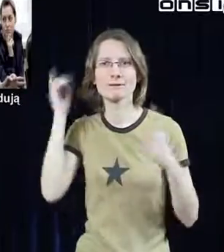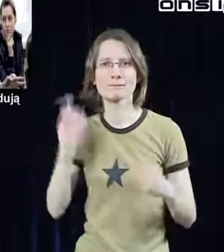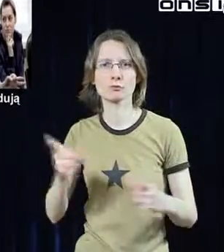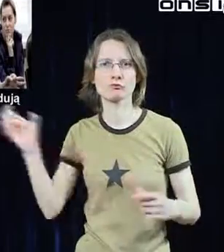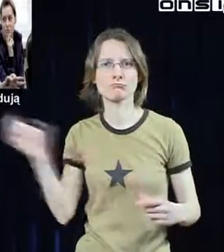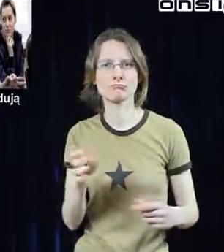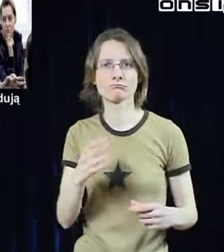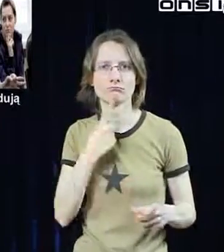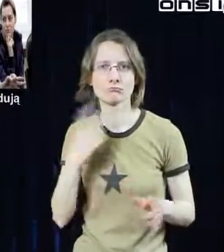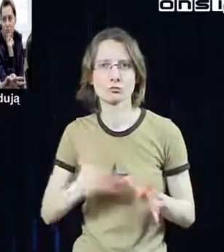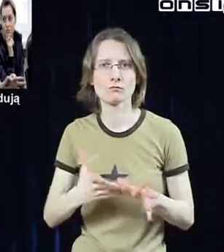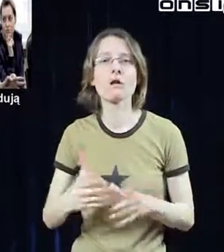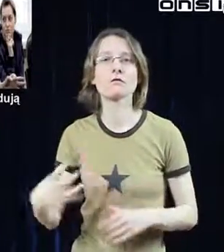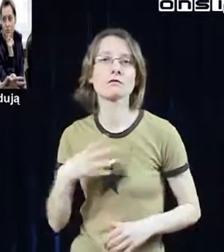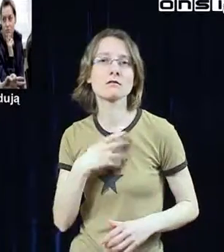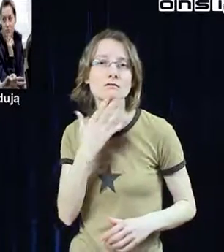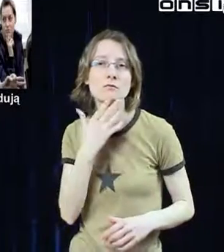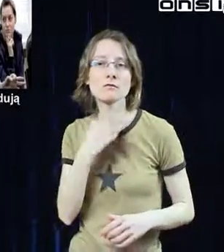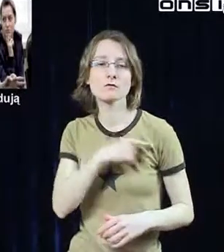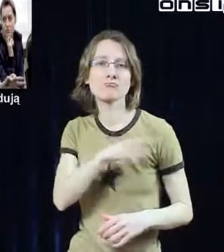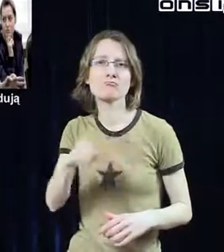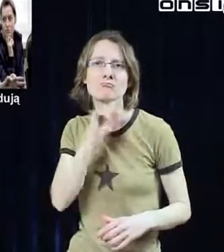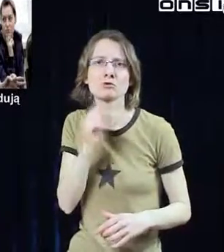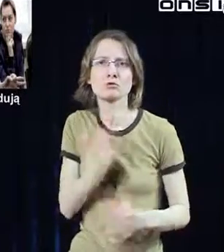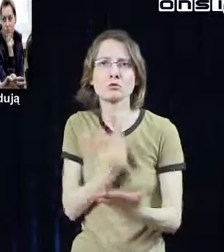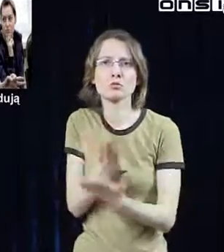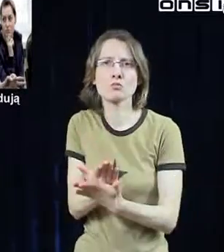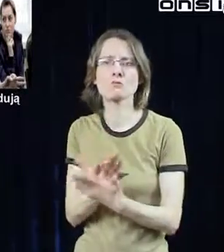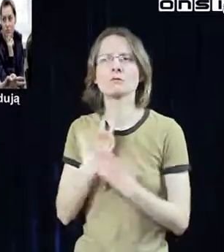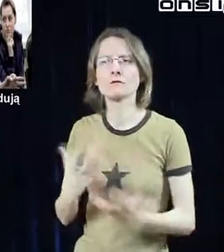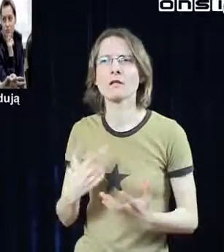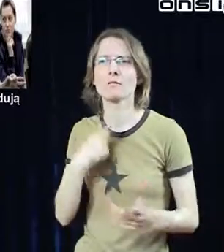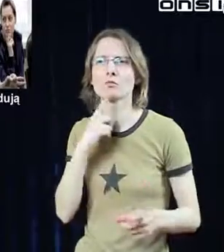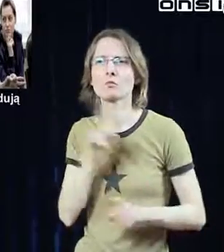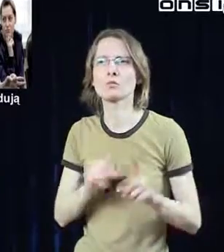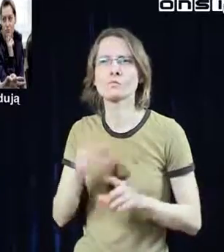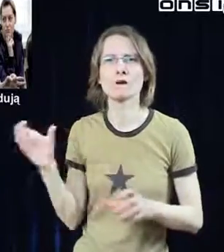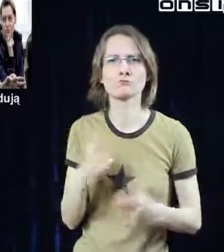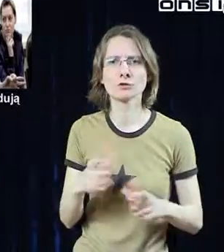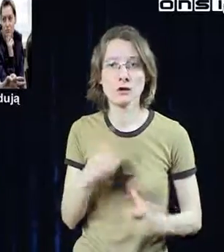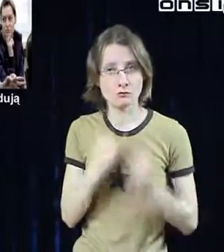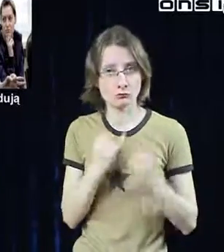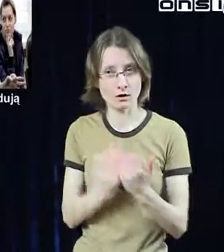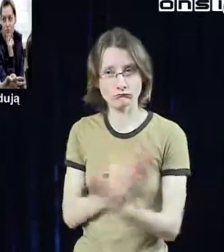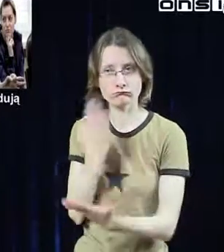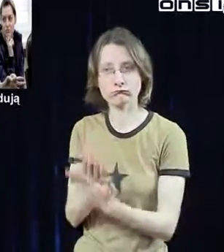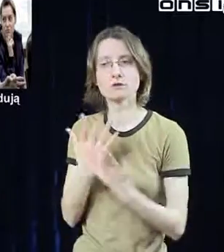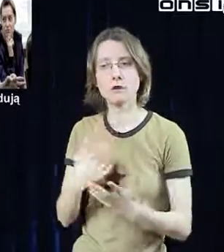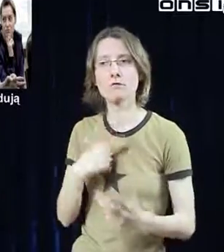want is a kiss, cause you'll never sound fine All I want is a love to do, make some money just